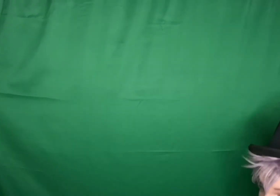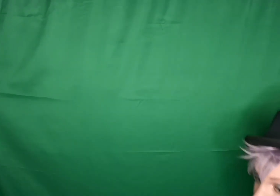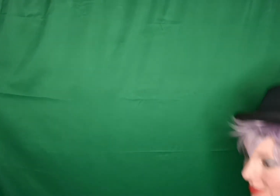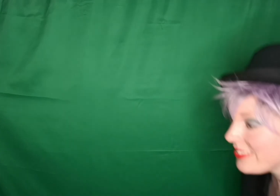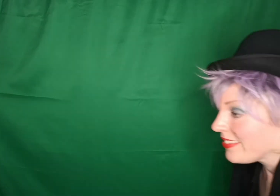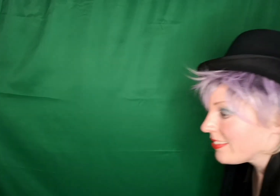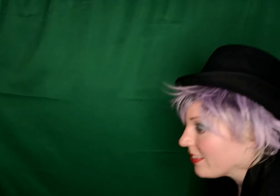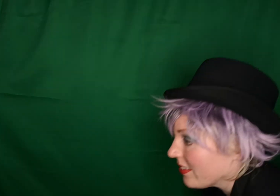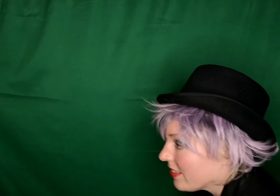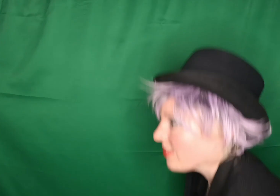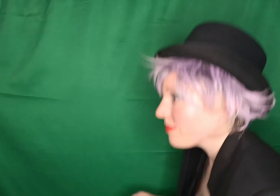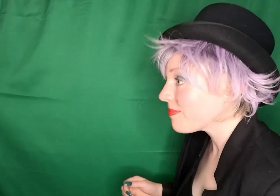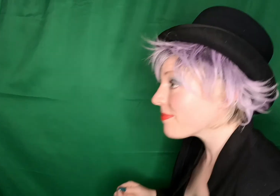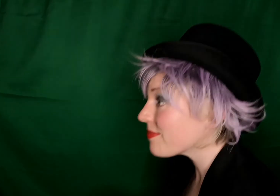The clock strikes twelve.